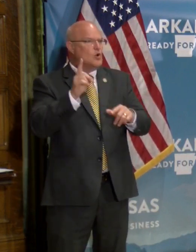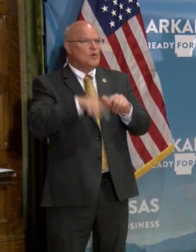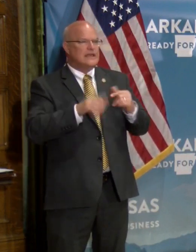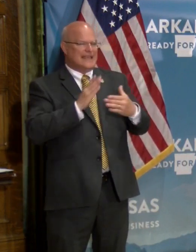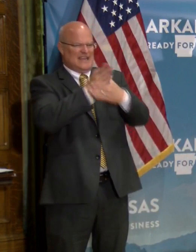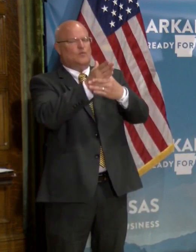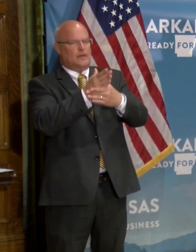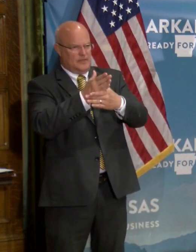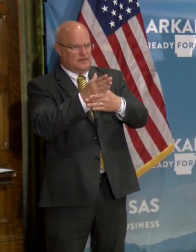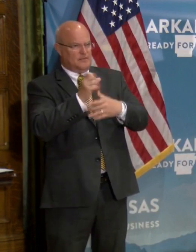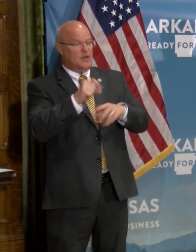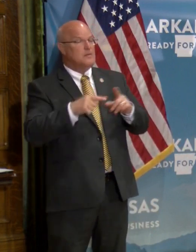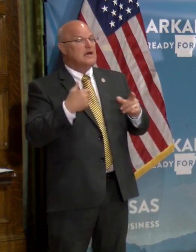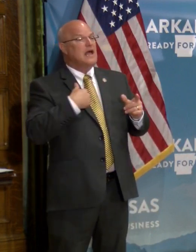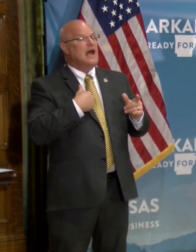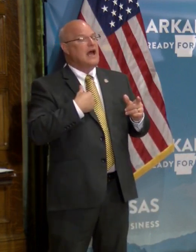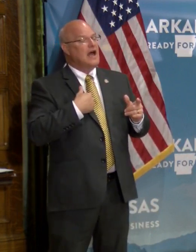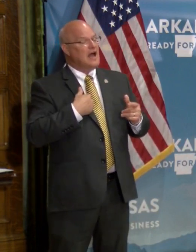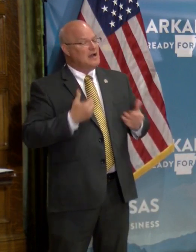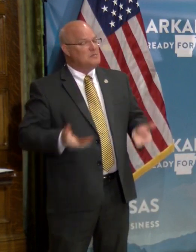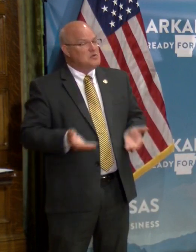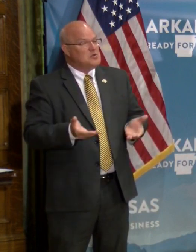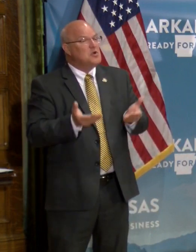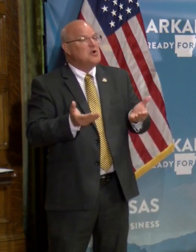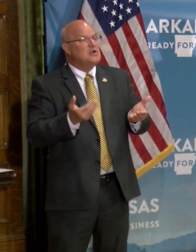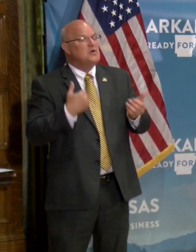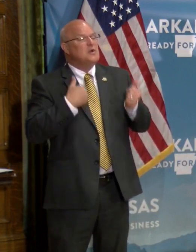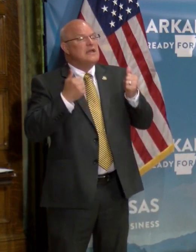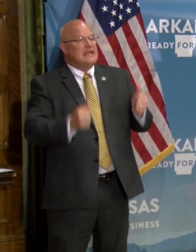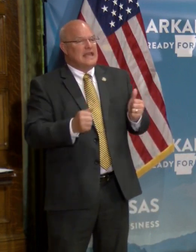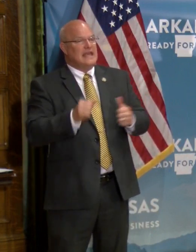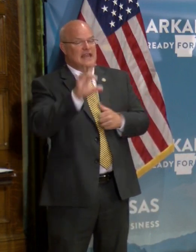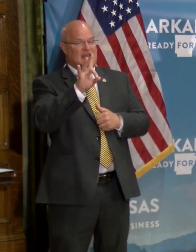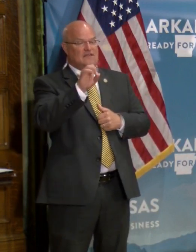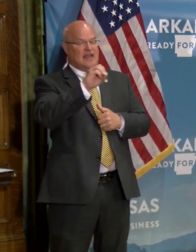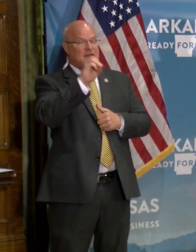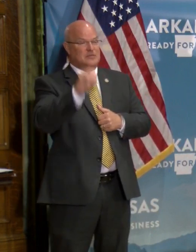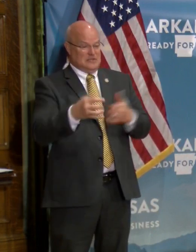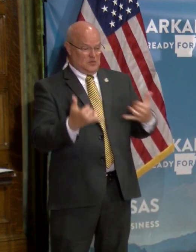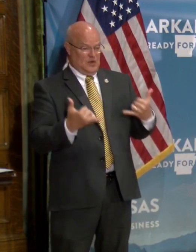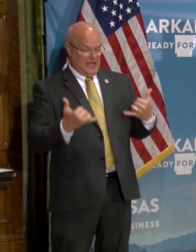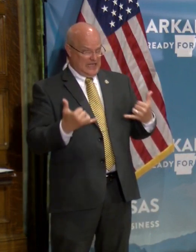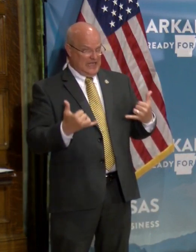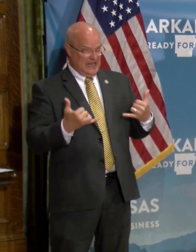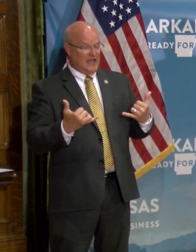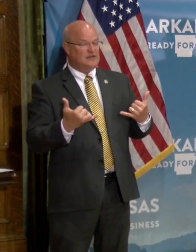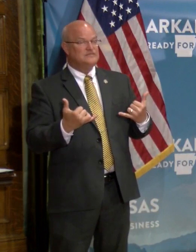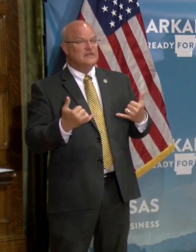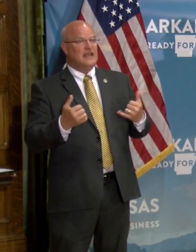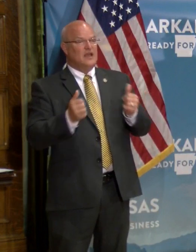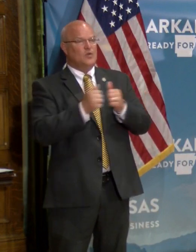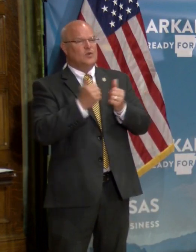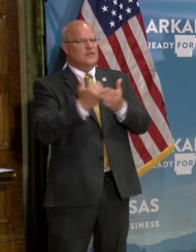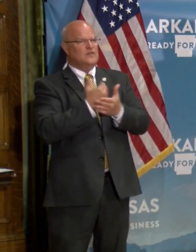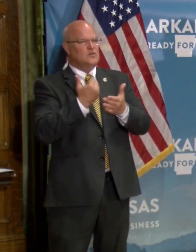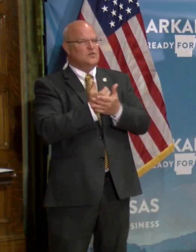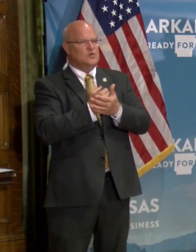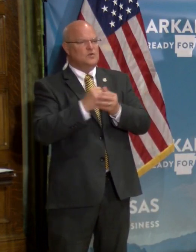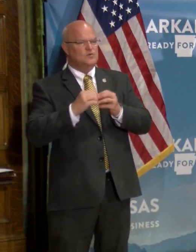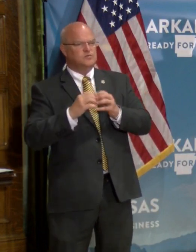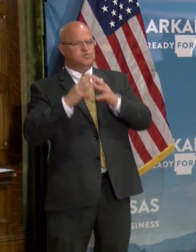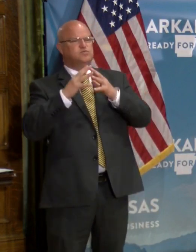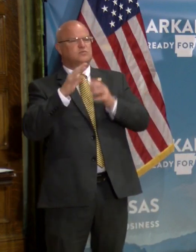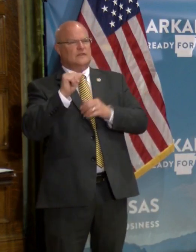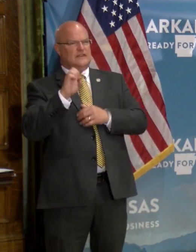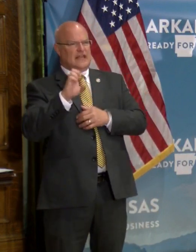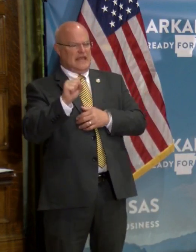interrupt them. But I'm encouraged that we're able to connect the dots for 80% at this point, and with this new influx of